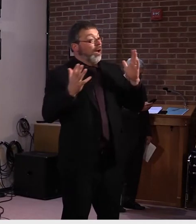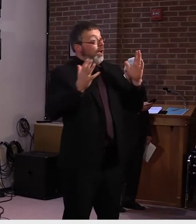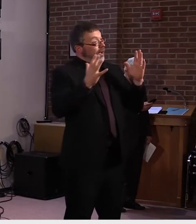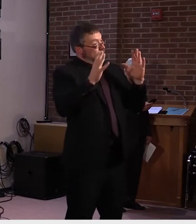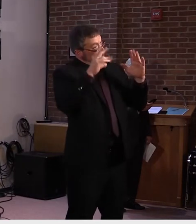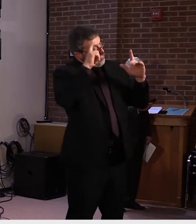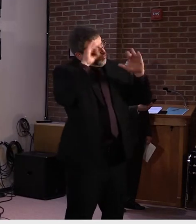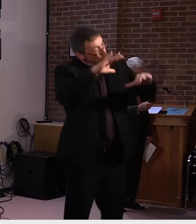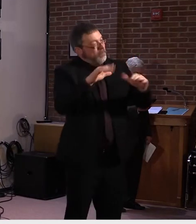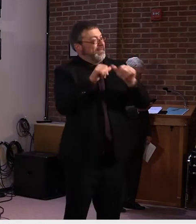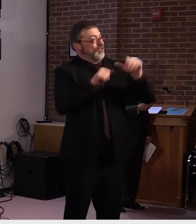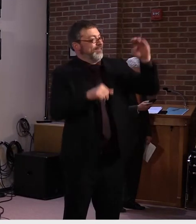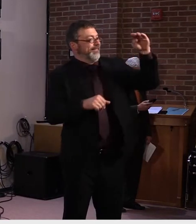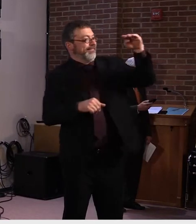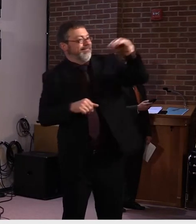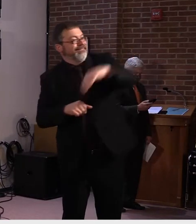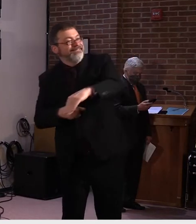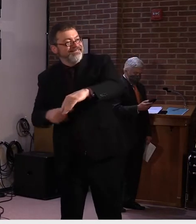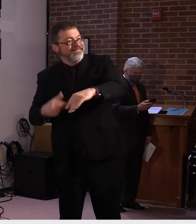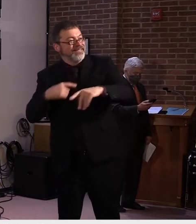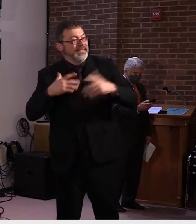again, we're all at the mercy of the virus.